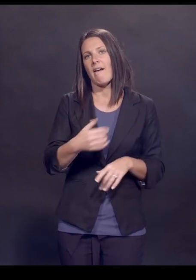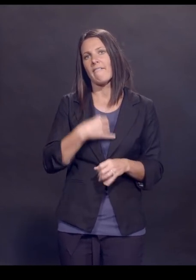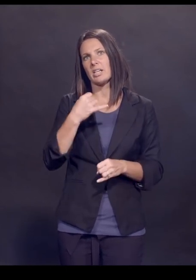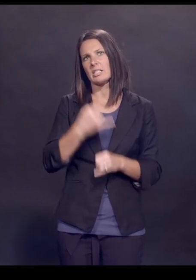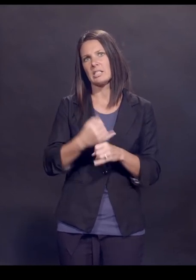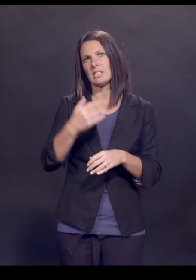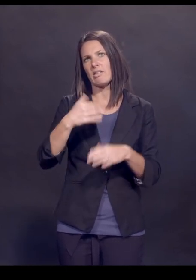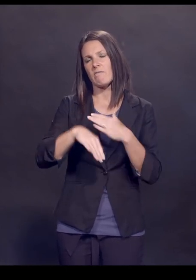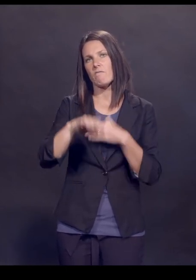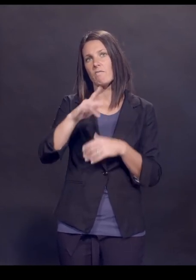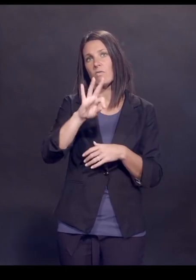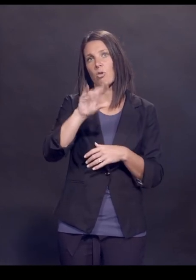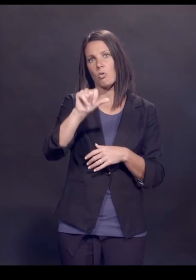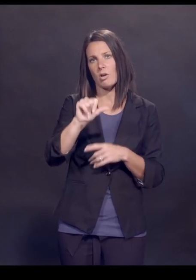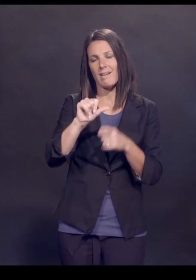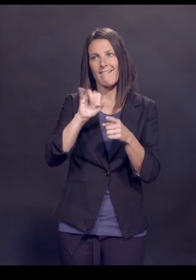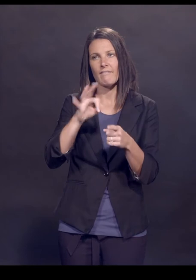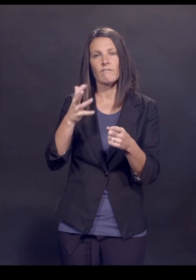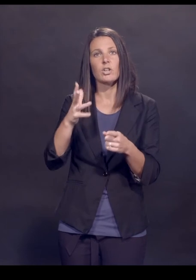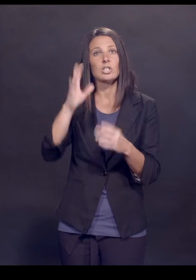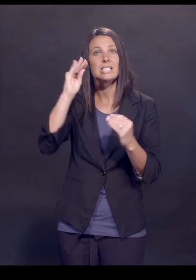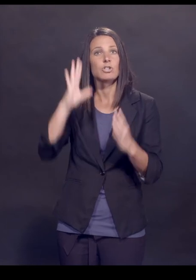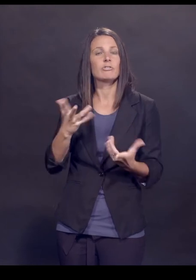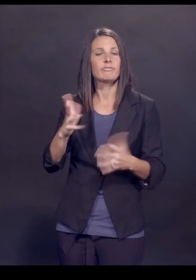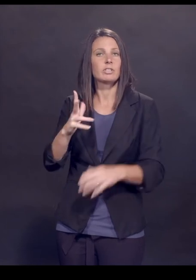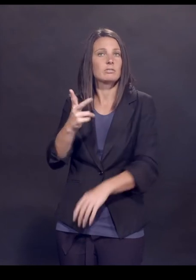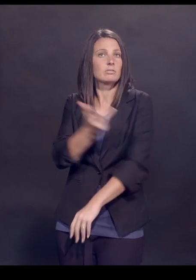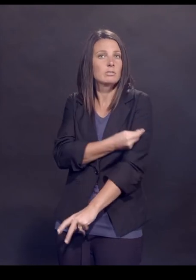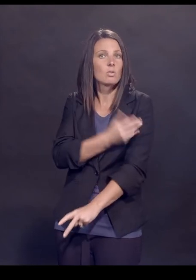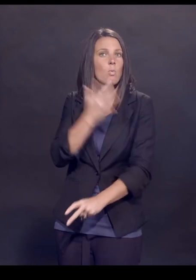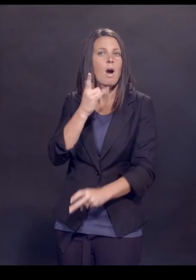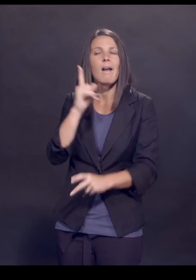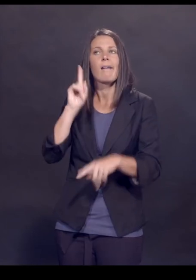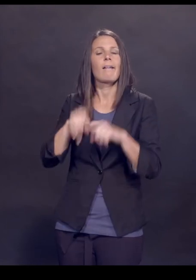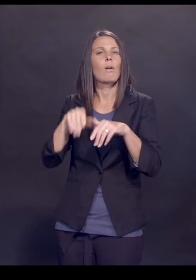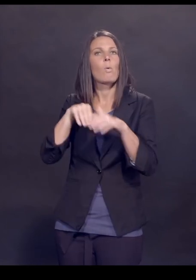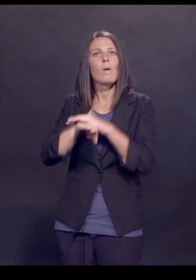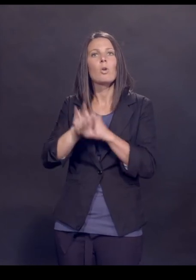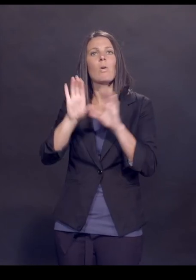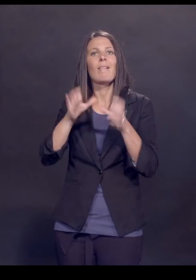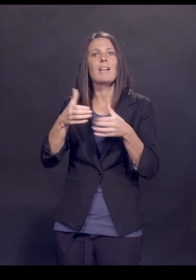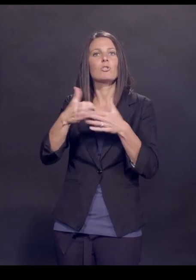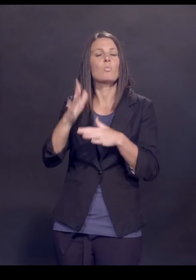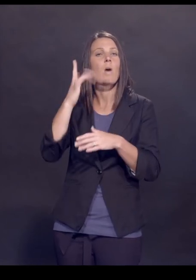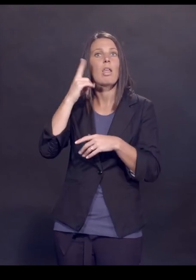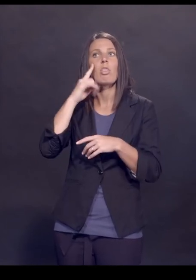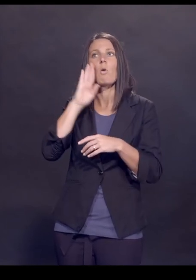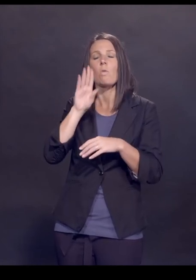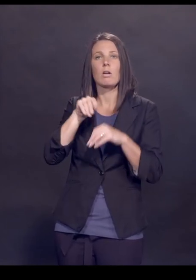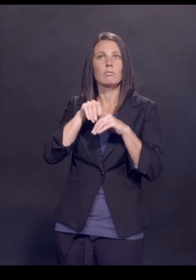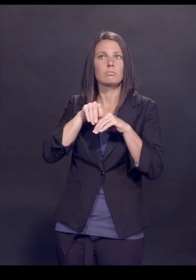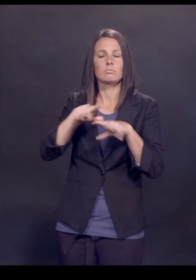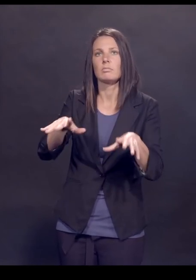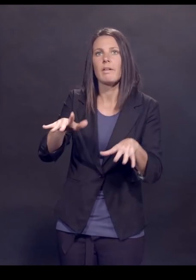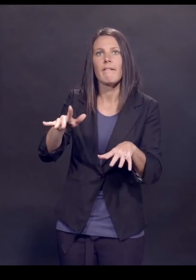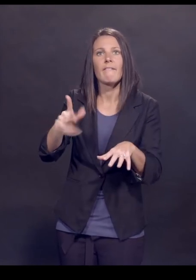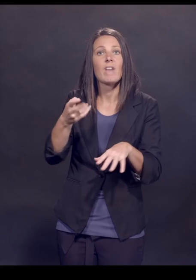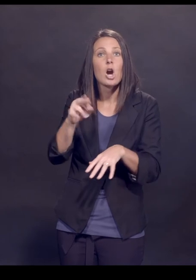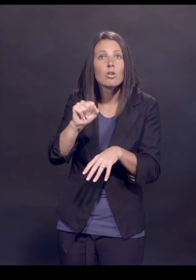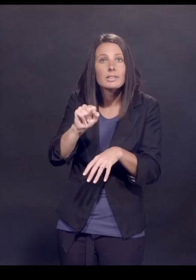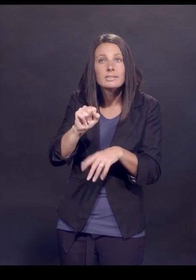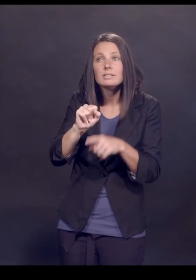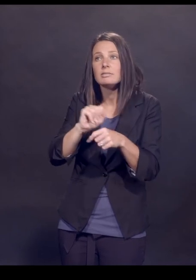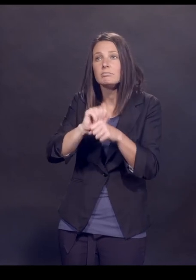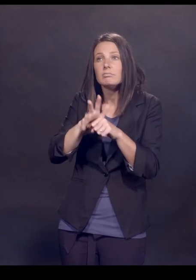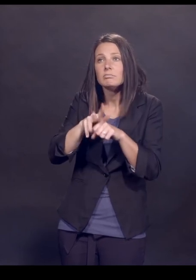that prohibited teachers who had been vaccinated to come into the class because they were scared that somehow they would transmit the virus or something